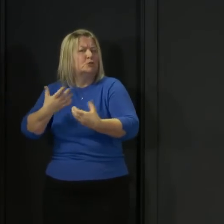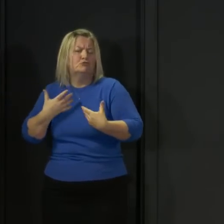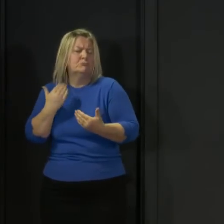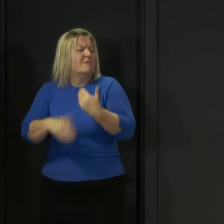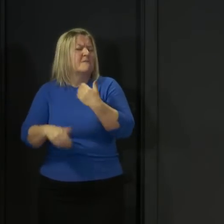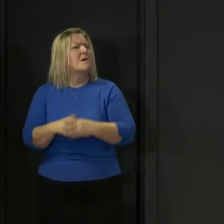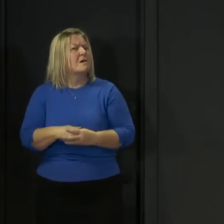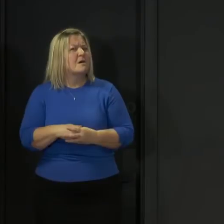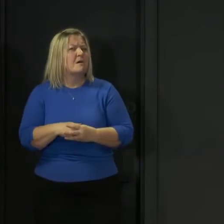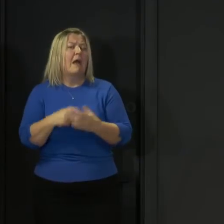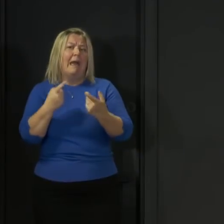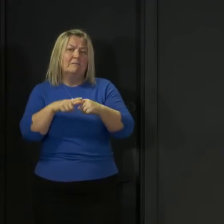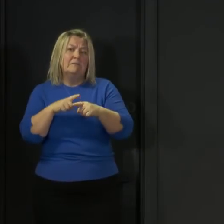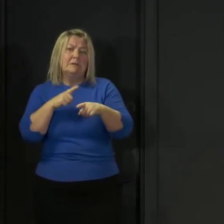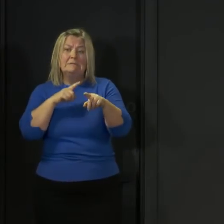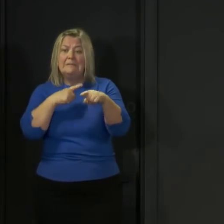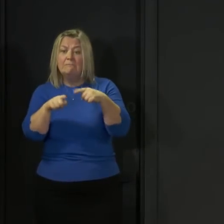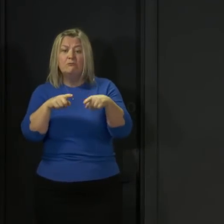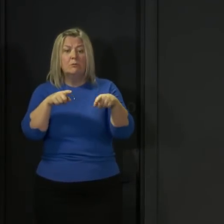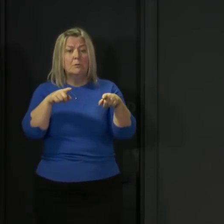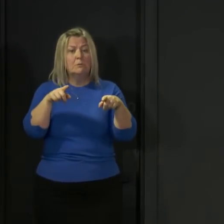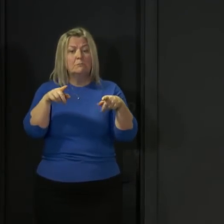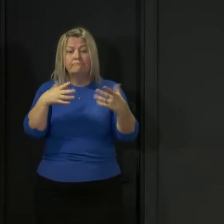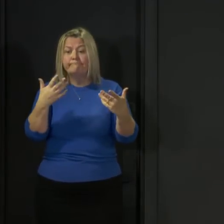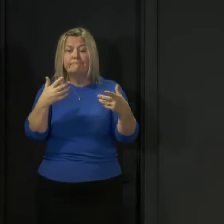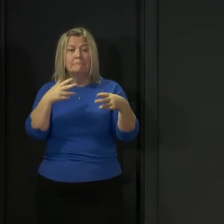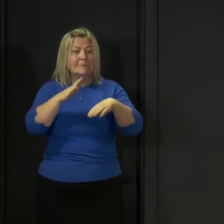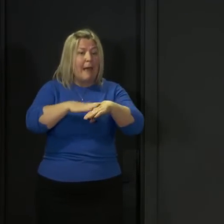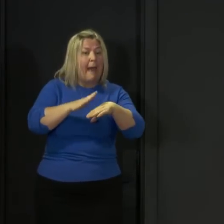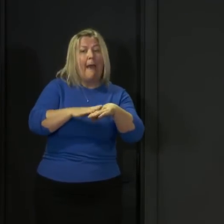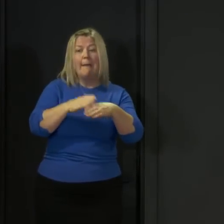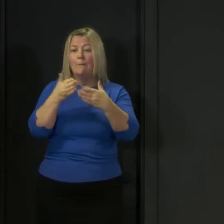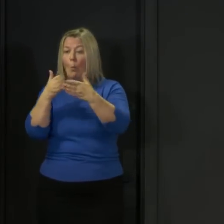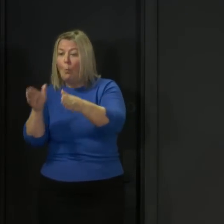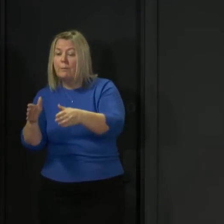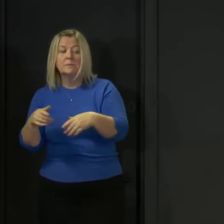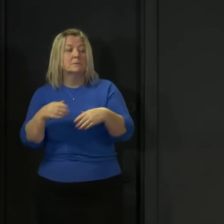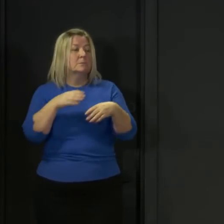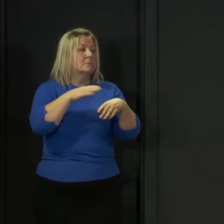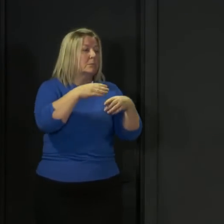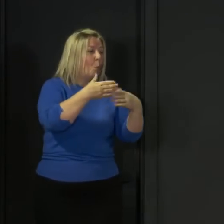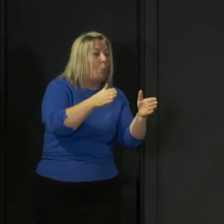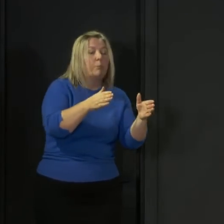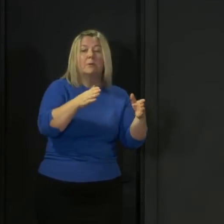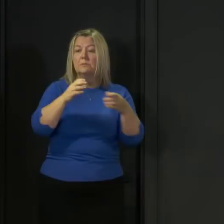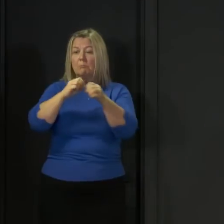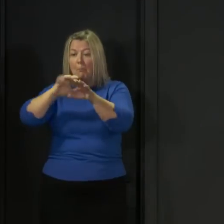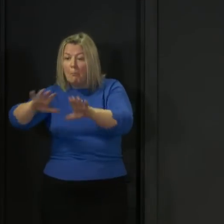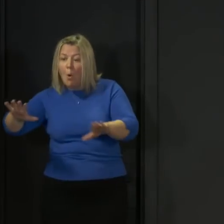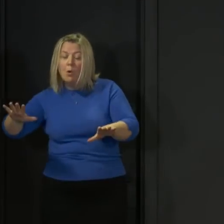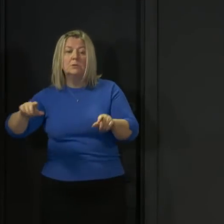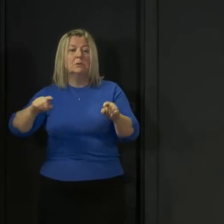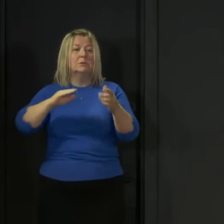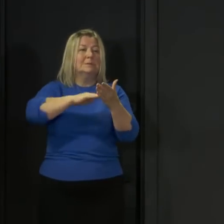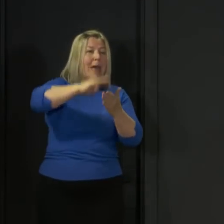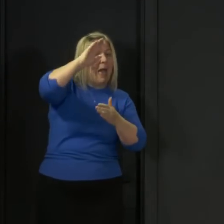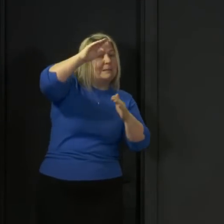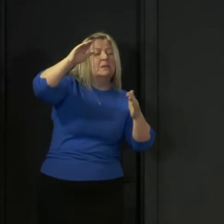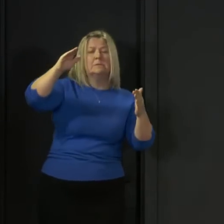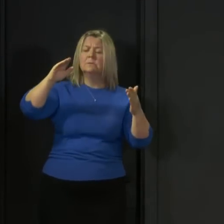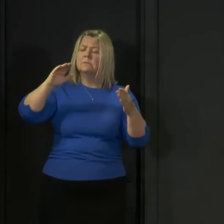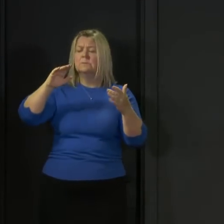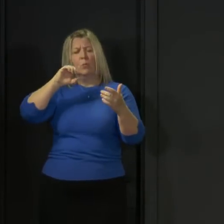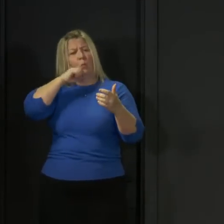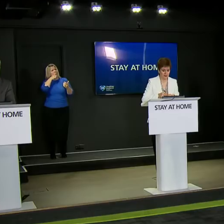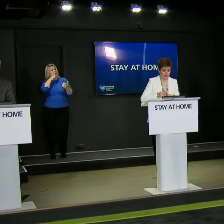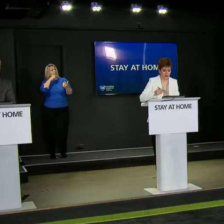parts of the country if the evidence says that is both necessary and viable and that it doesn't have unintended consequences along the way.